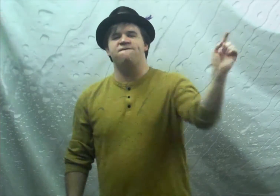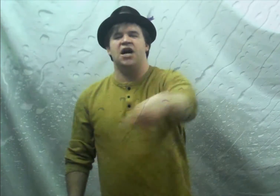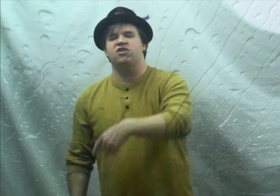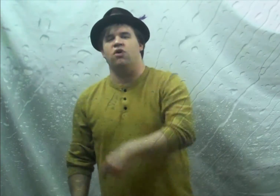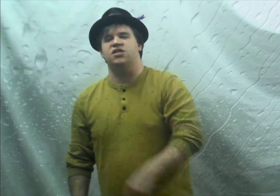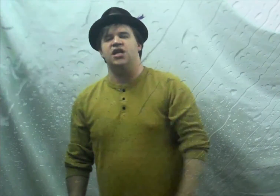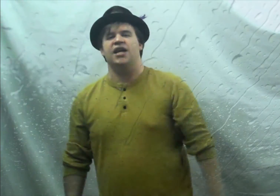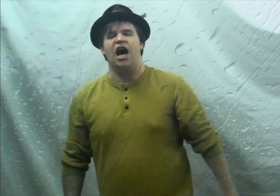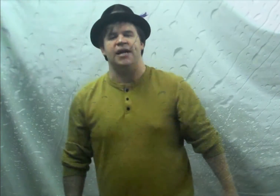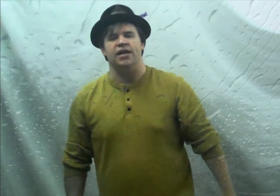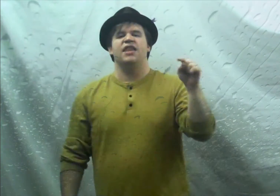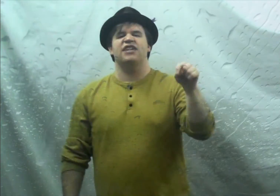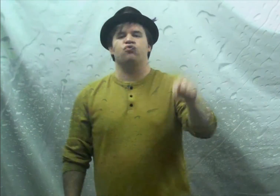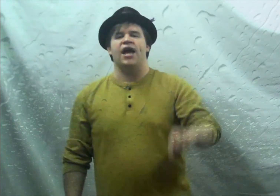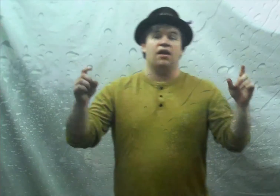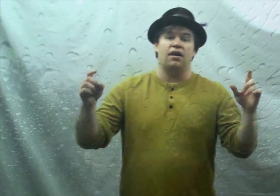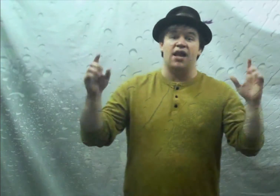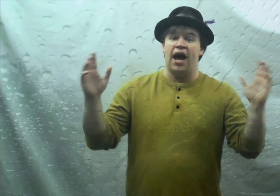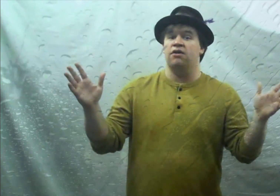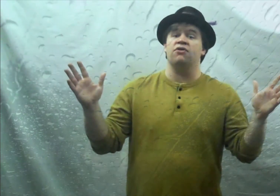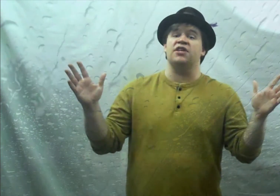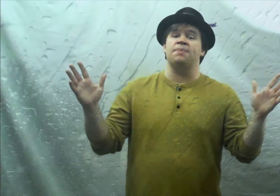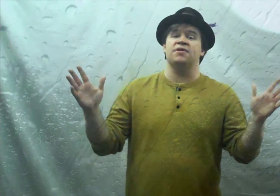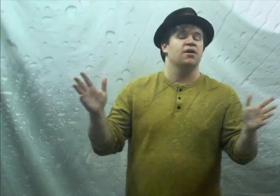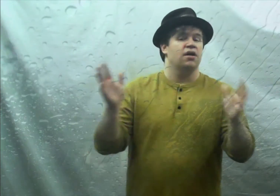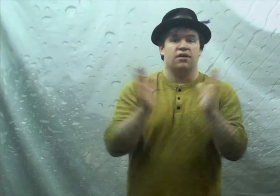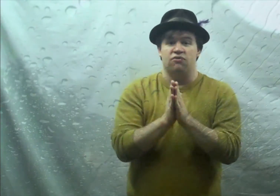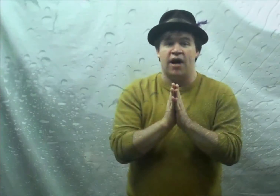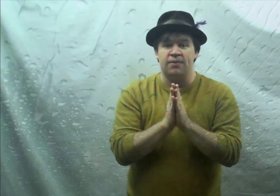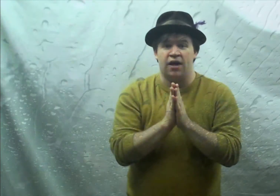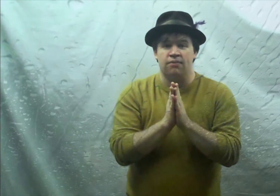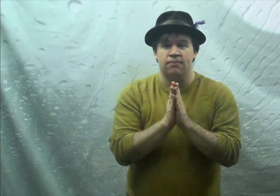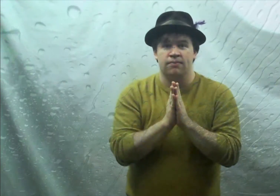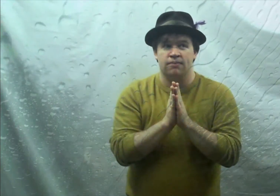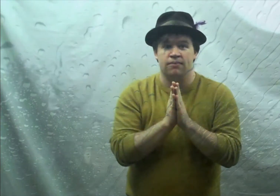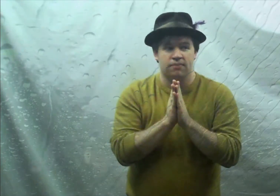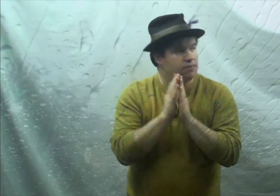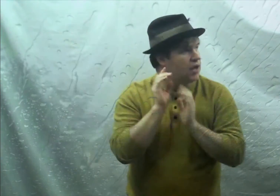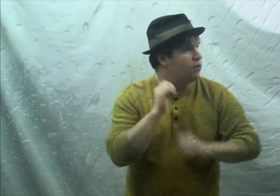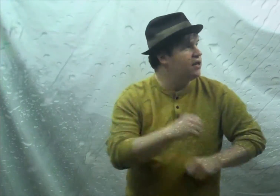things you want to see it coming that's right now you know the tips did you write them down I'll wait